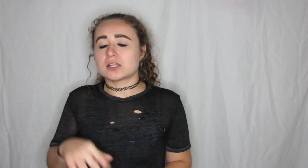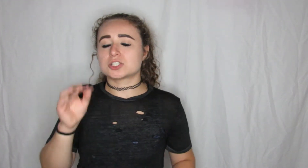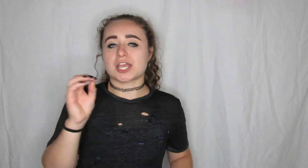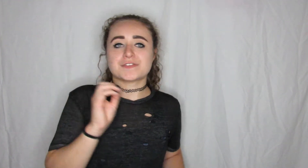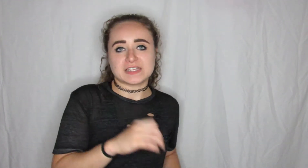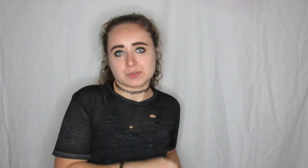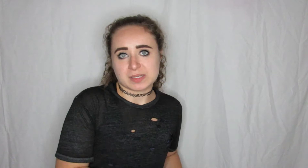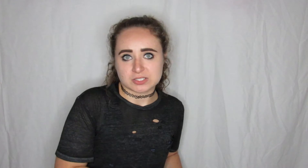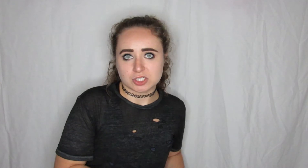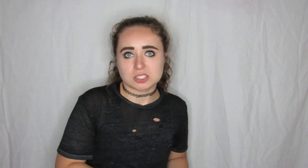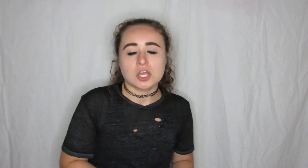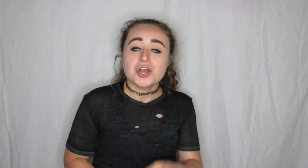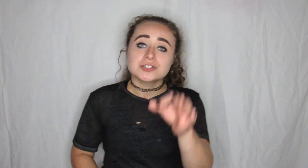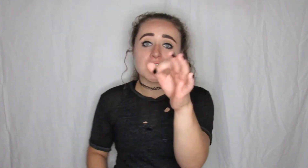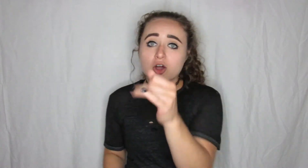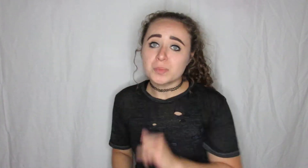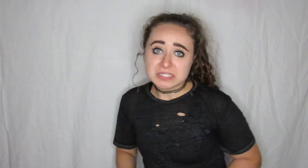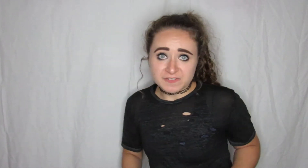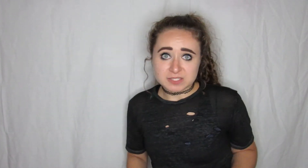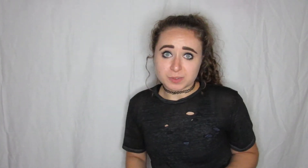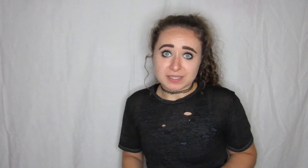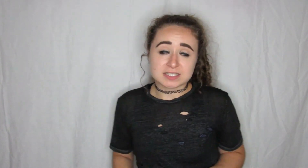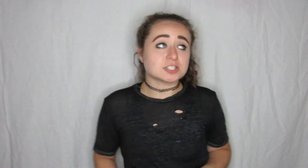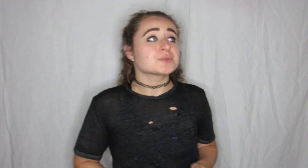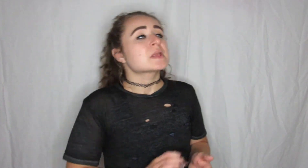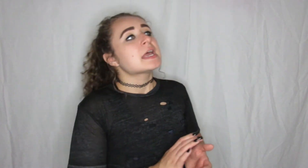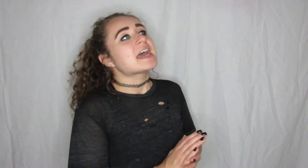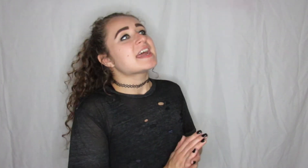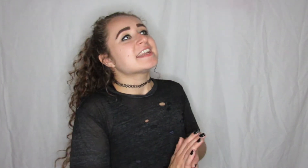check your Facebook messages so